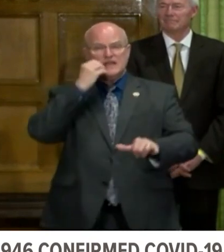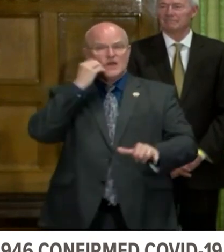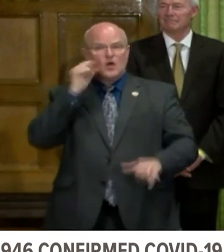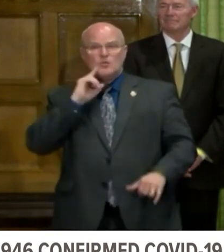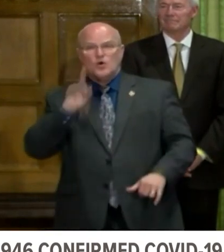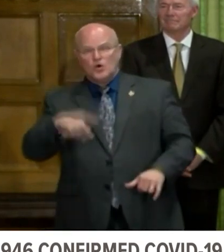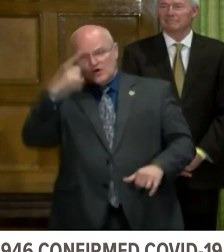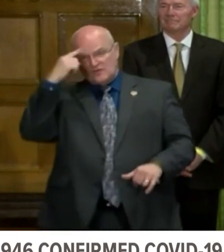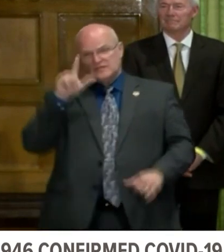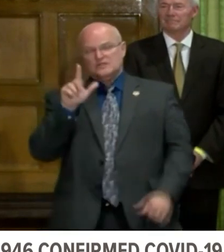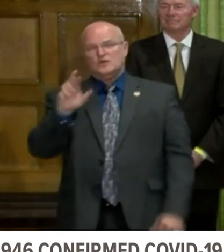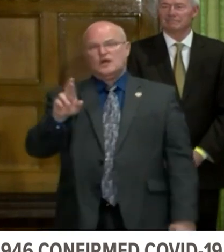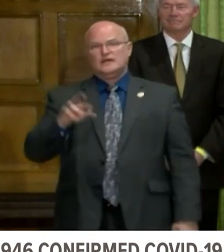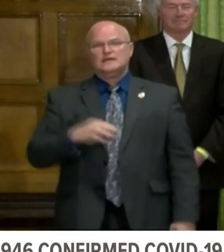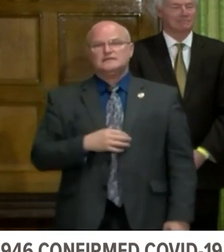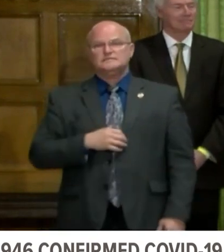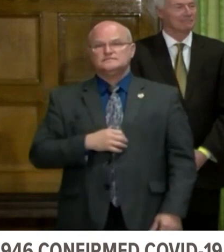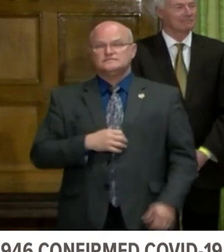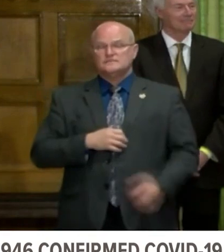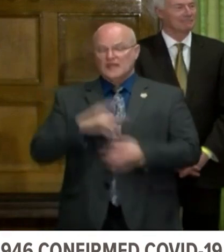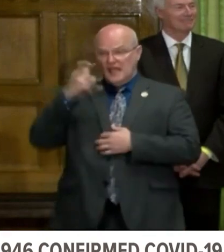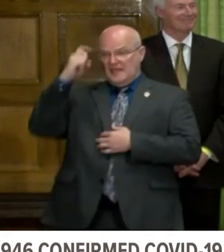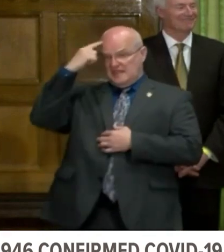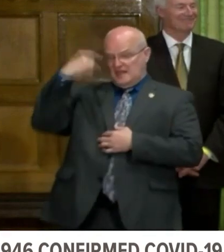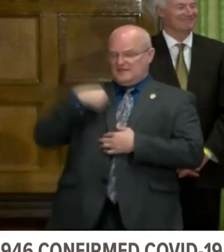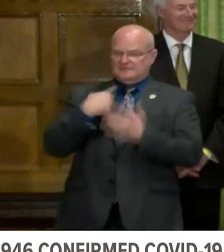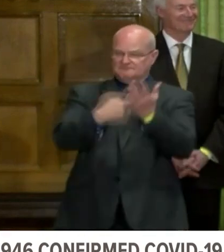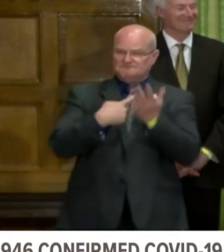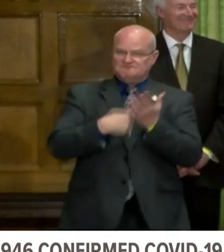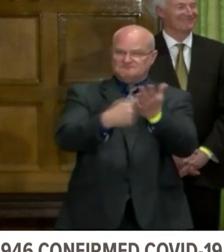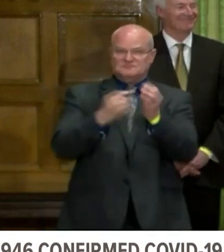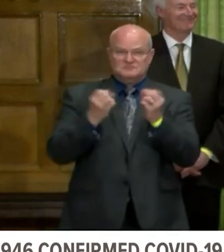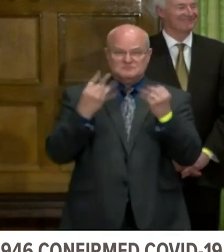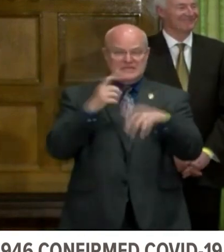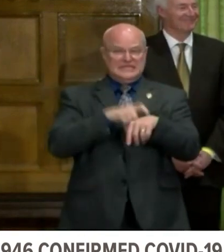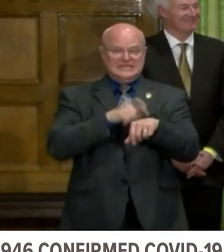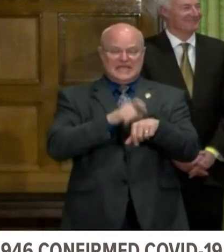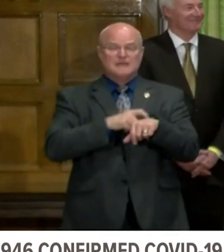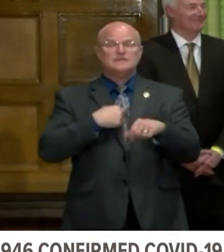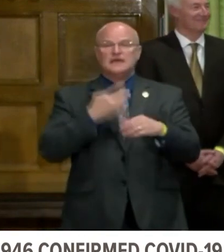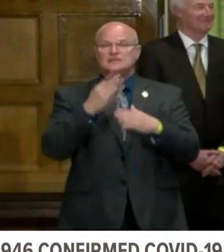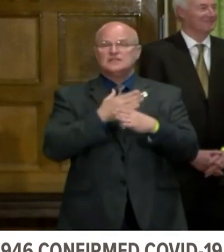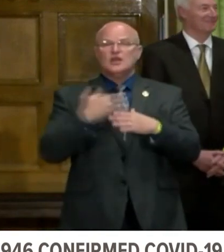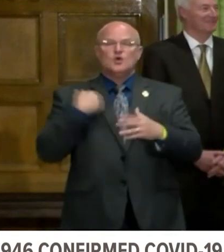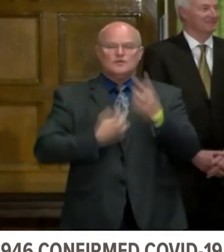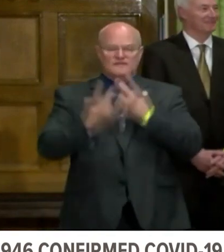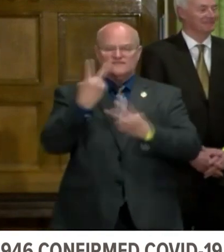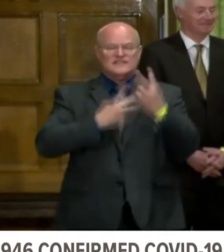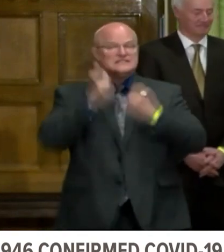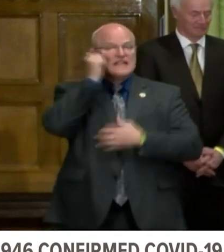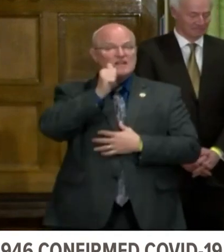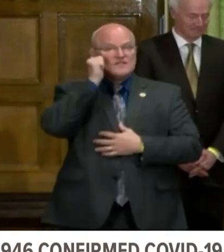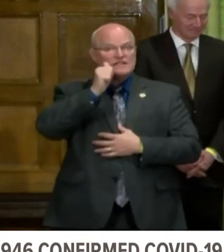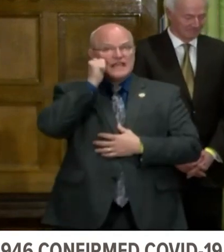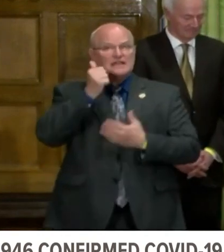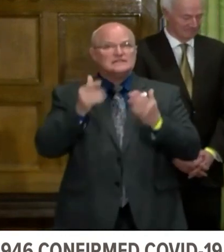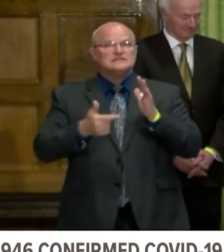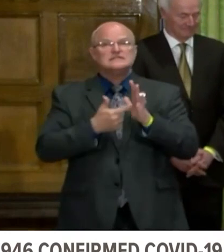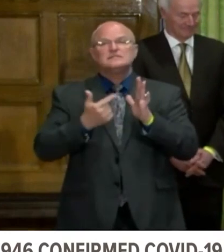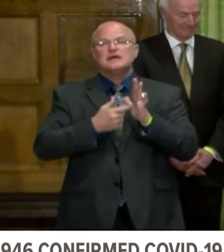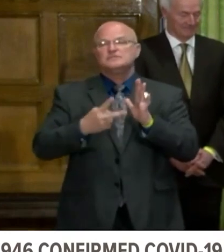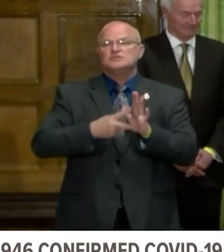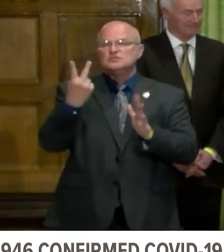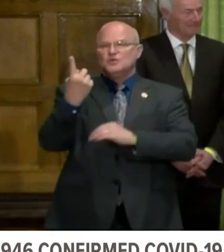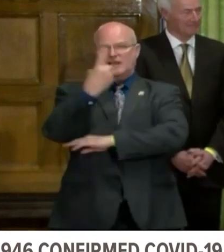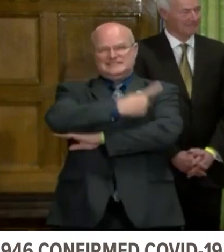-home order for Little Rock? Well, the governor and have had many conversations, as I shared earlier, we visit daily, if not twice a